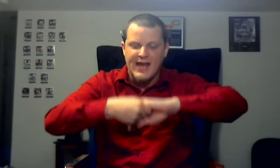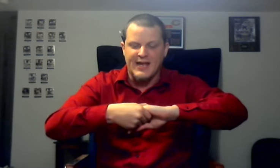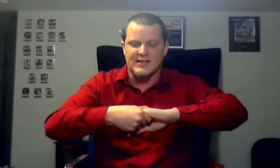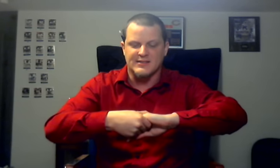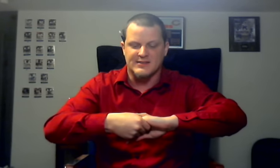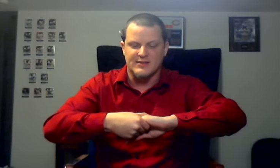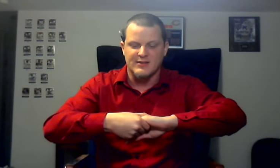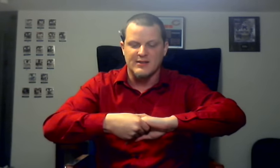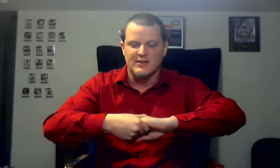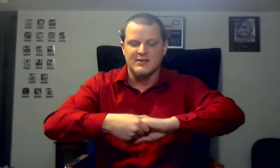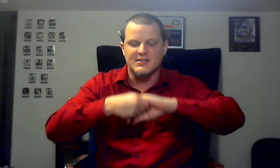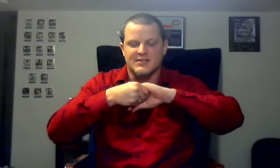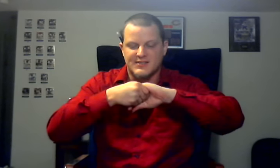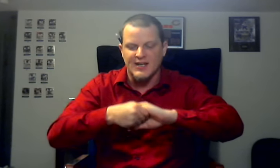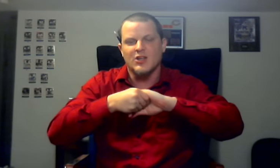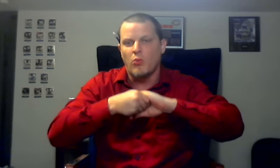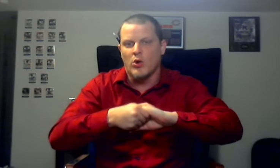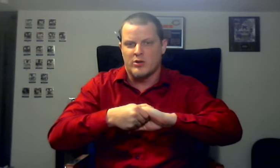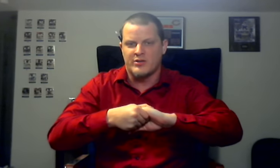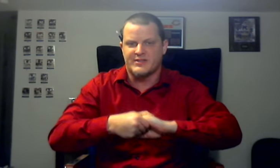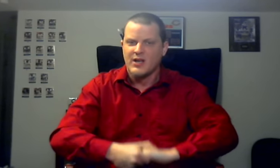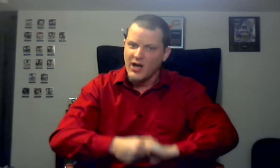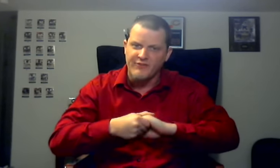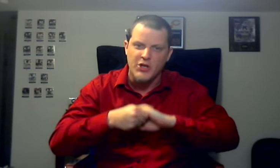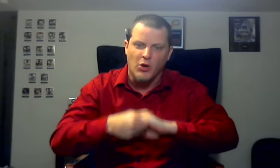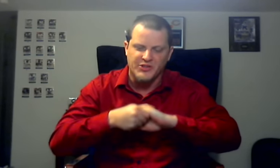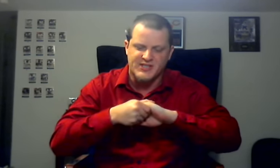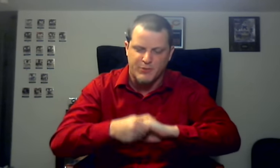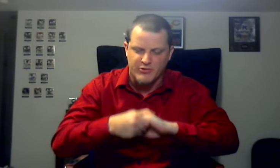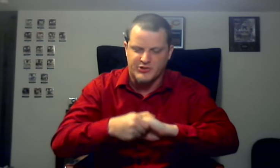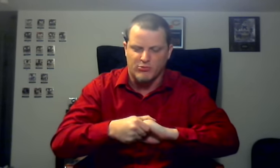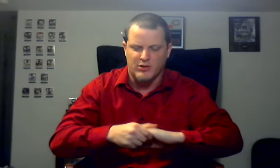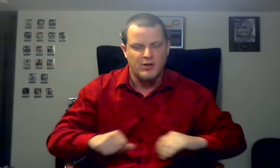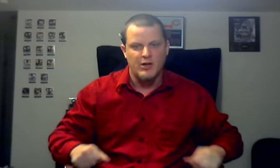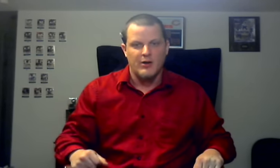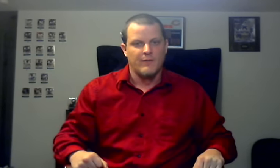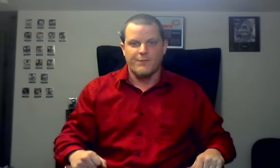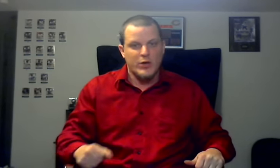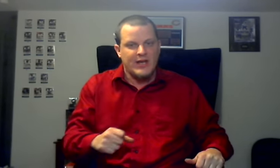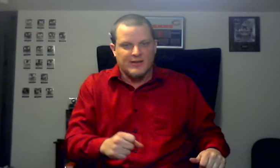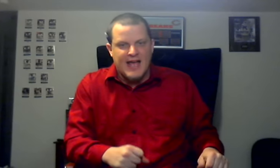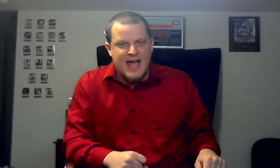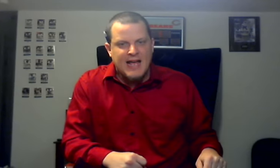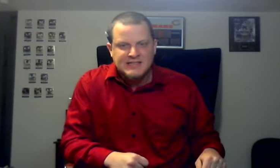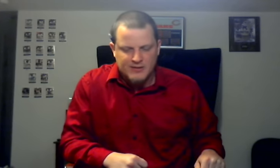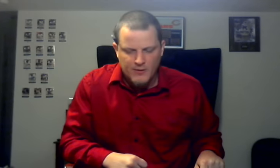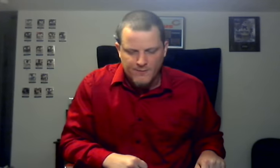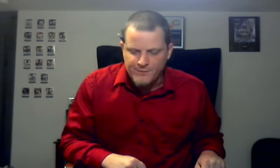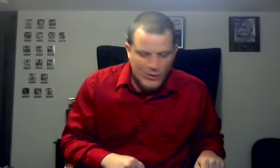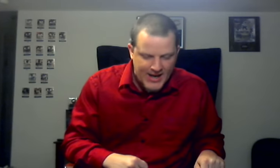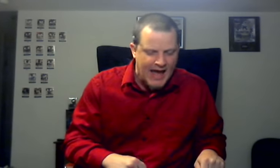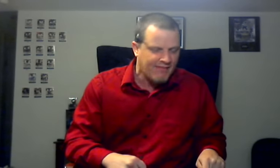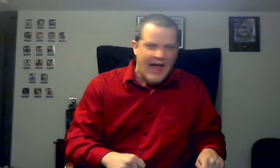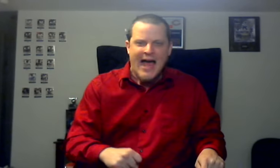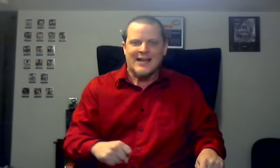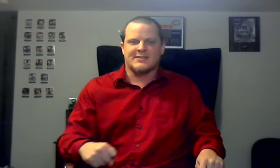hands to sing the words of the old spiritual, free at last, free at last,